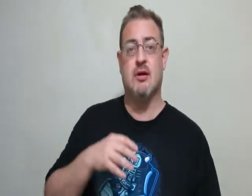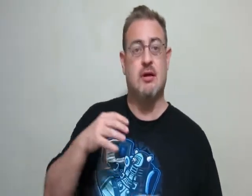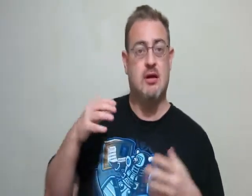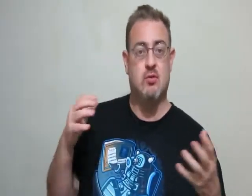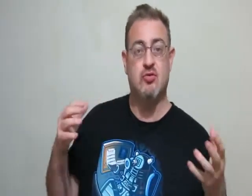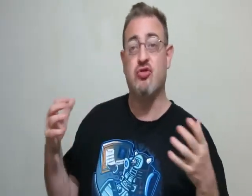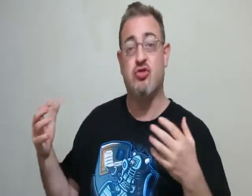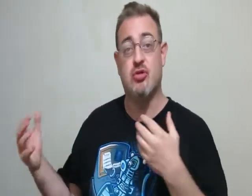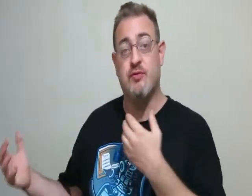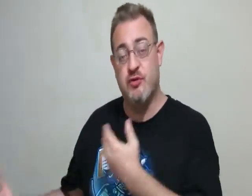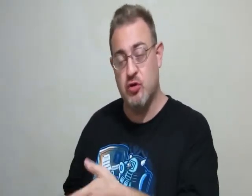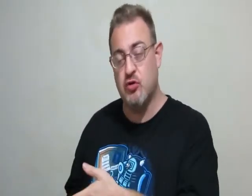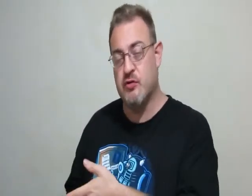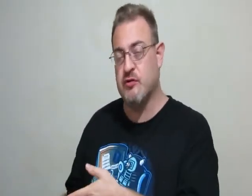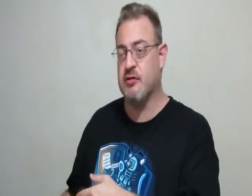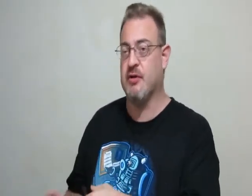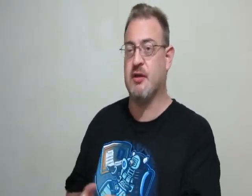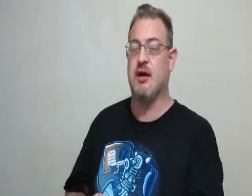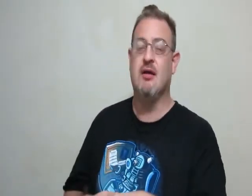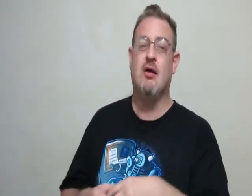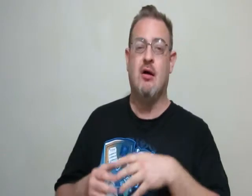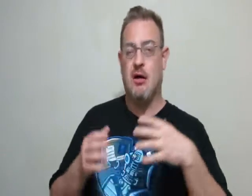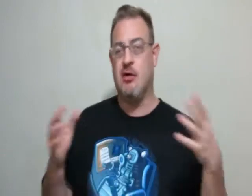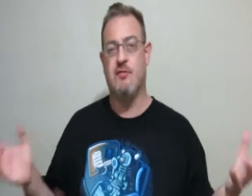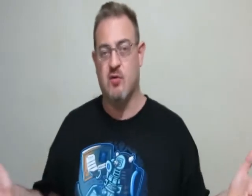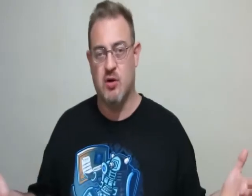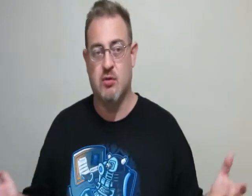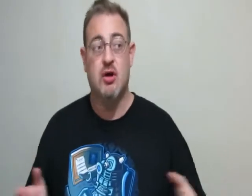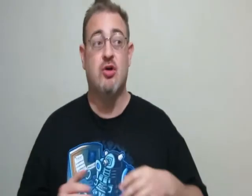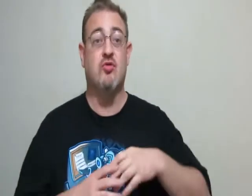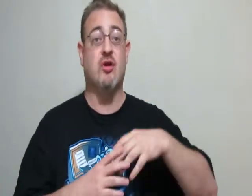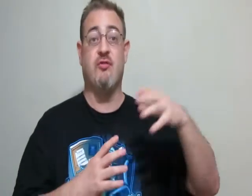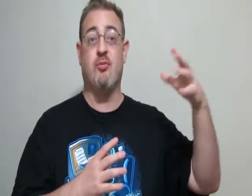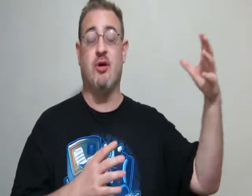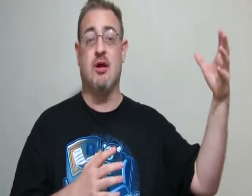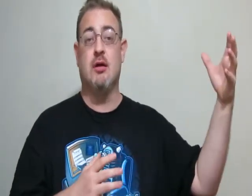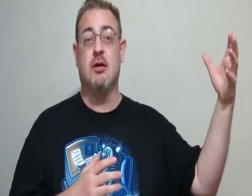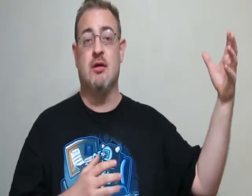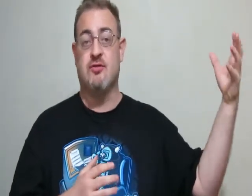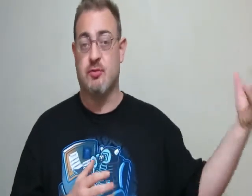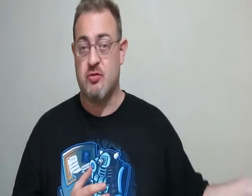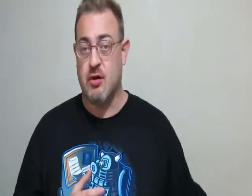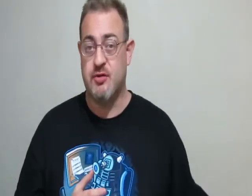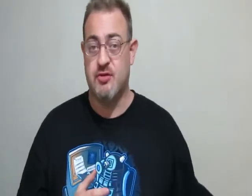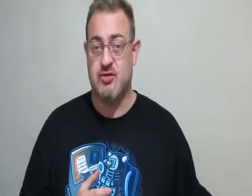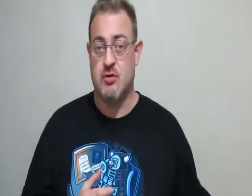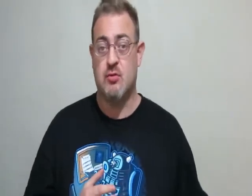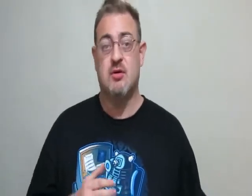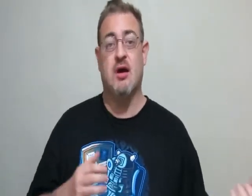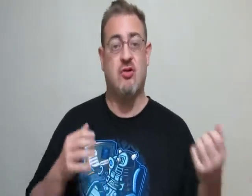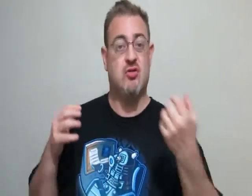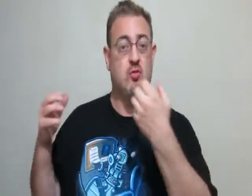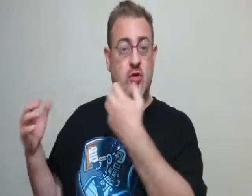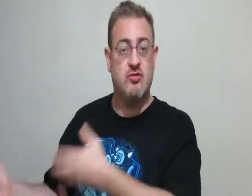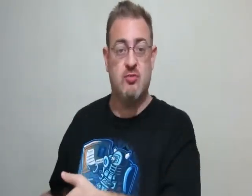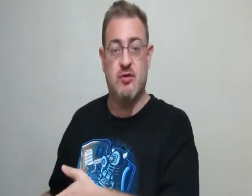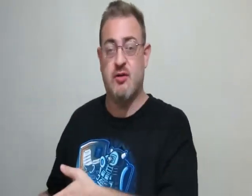equal YouTube views and stuff like that. I know full well, not everybody that's subscribed to this channel actually watches my